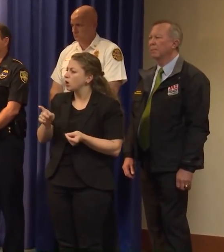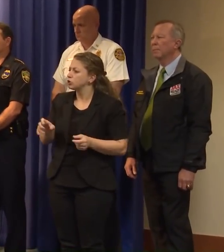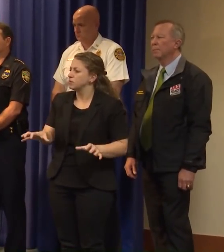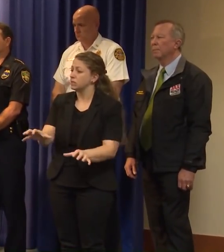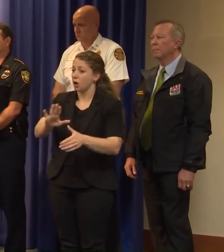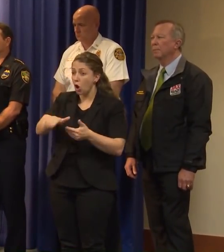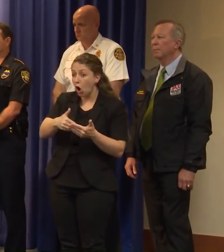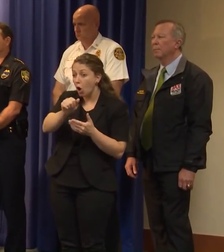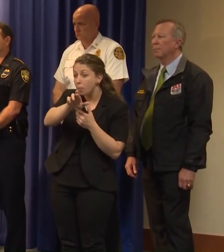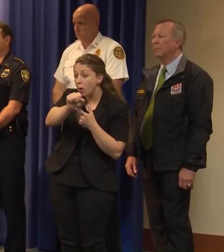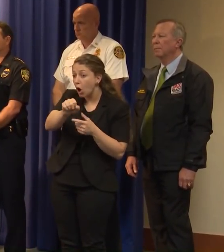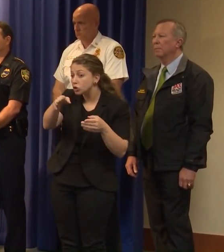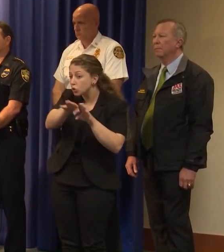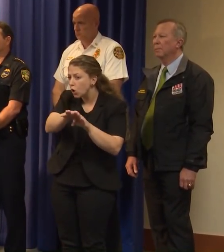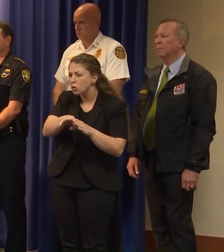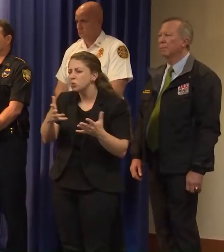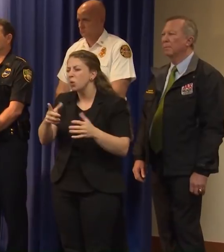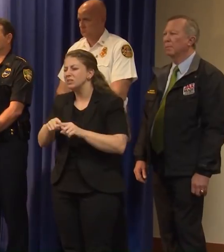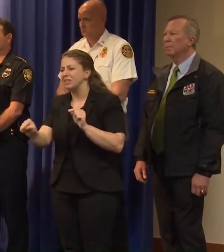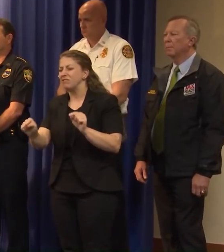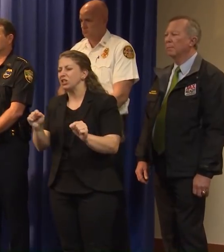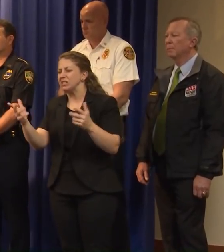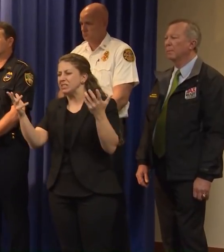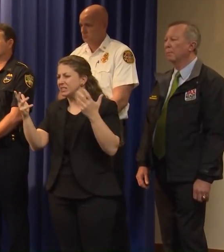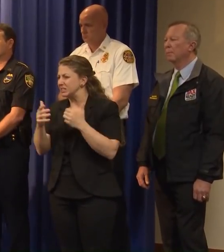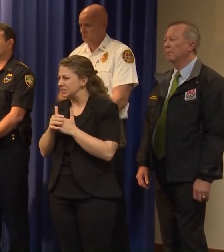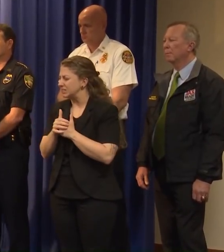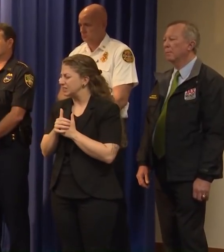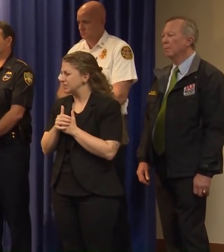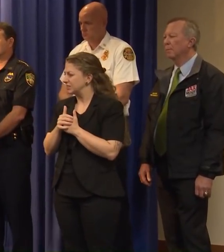So, uh, yeah.